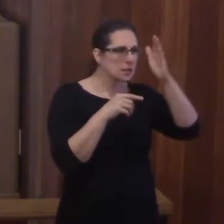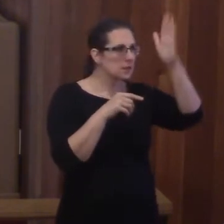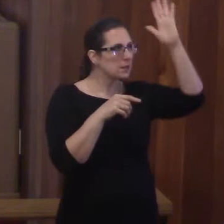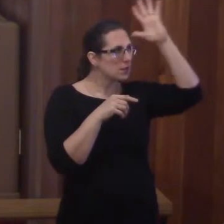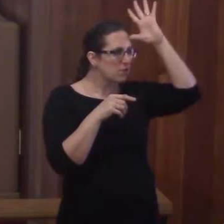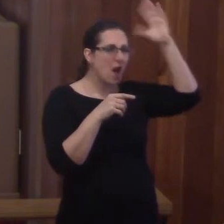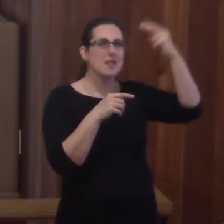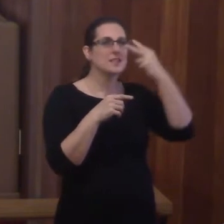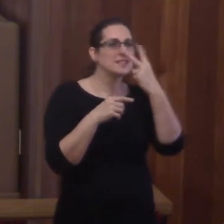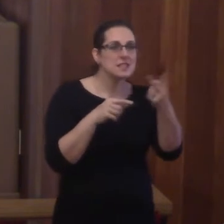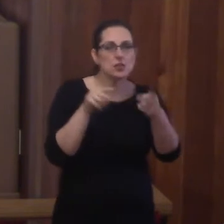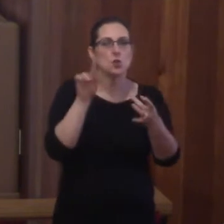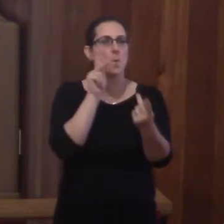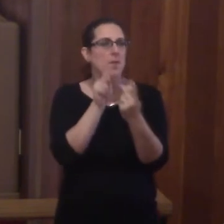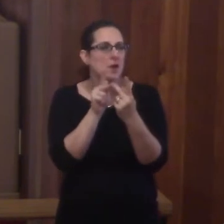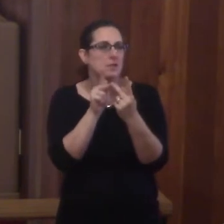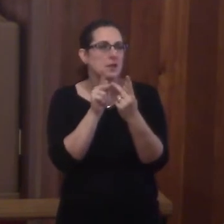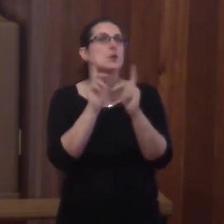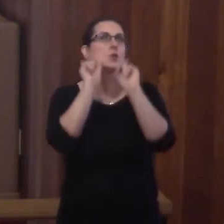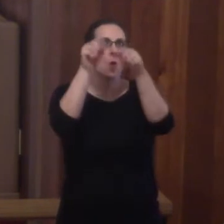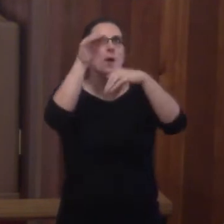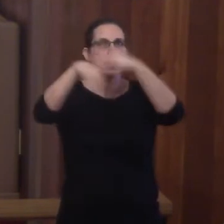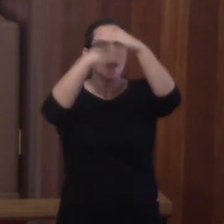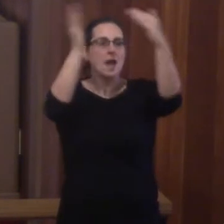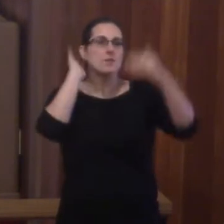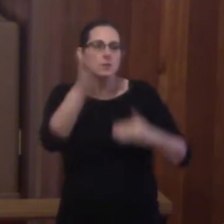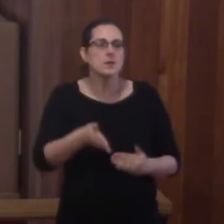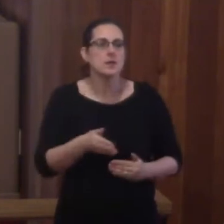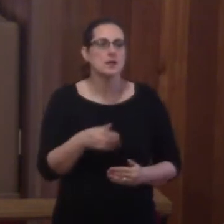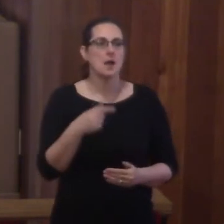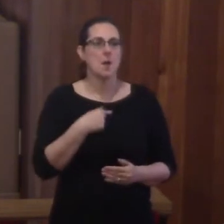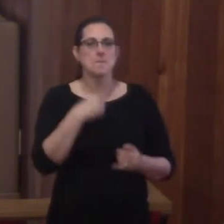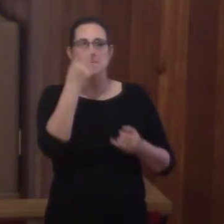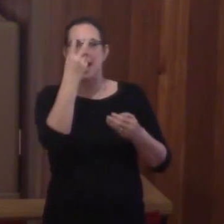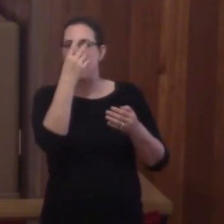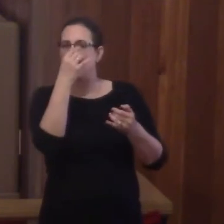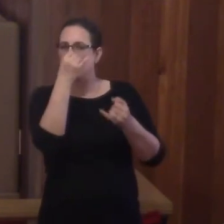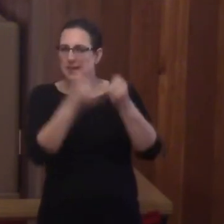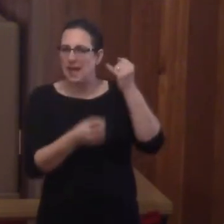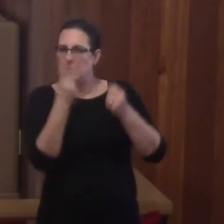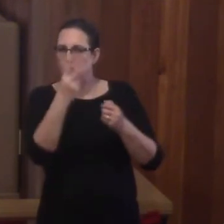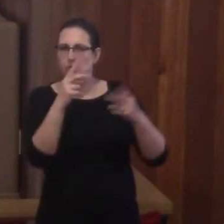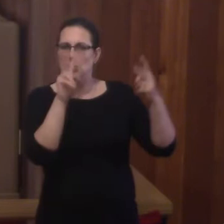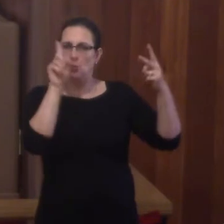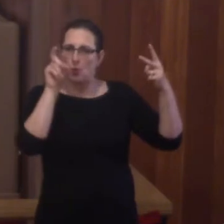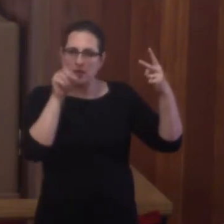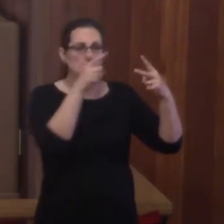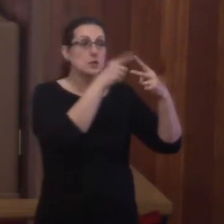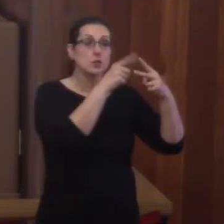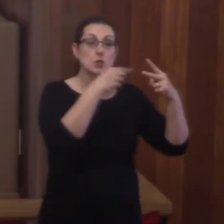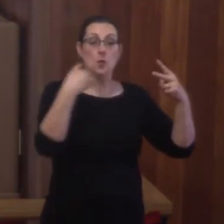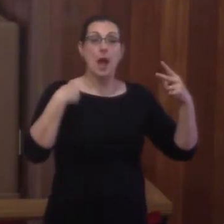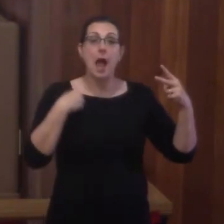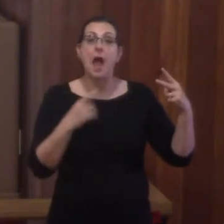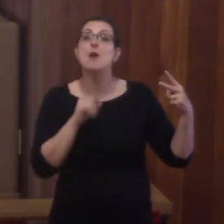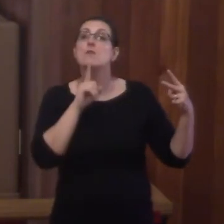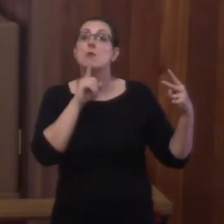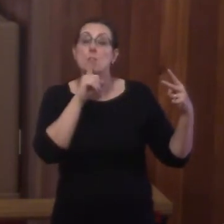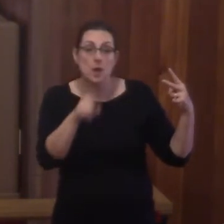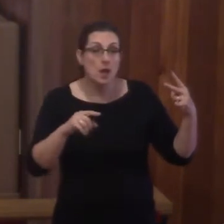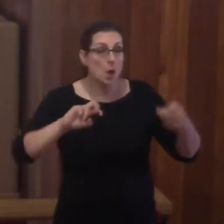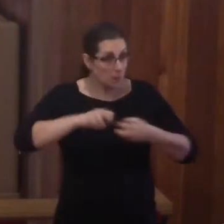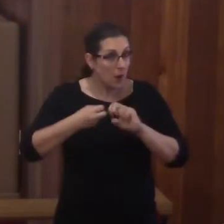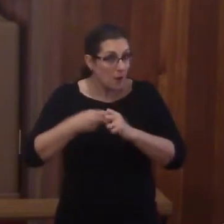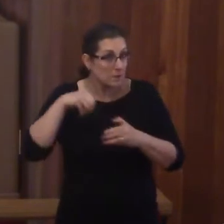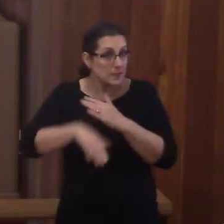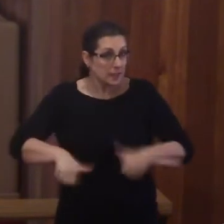for life eternal in heaven. So here's my final two questions. Do you have real problems in